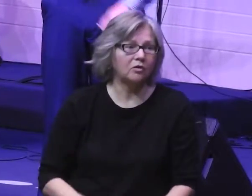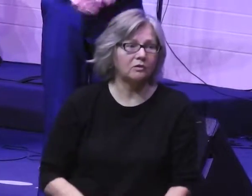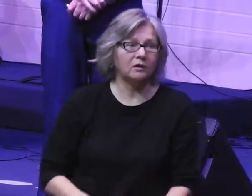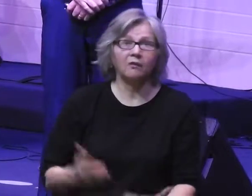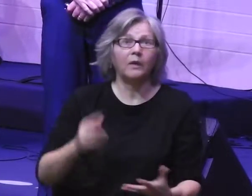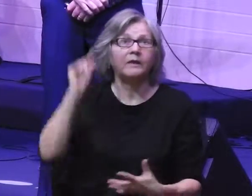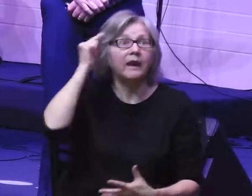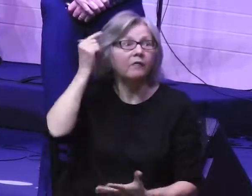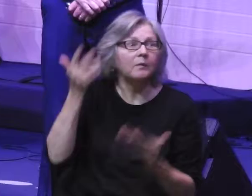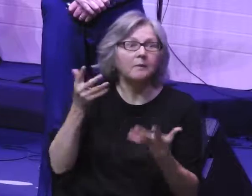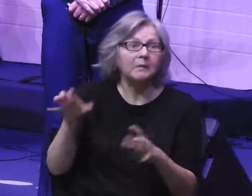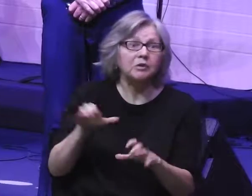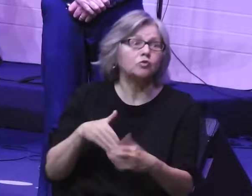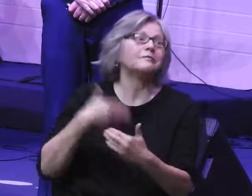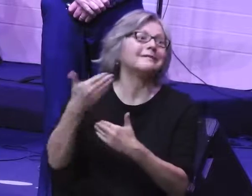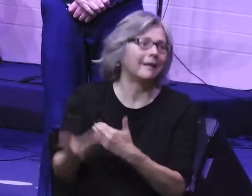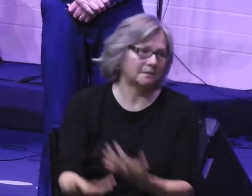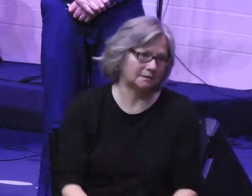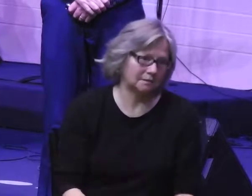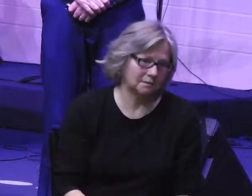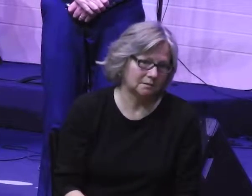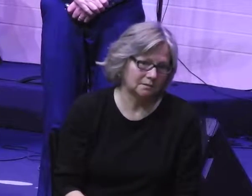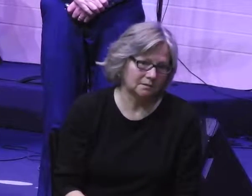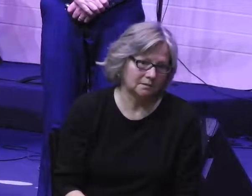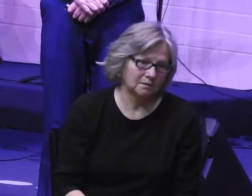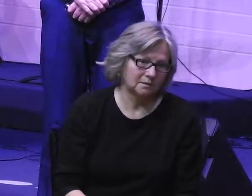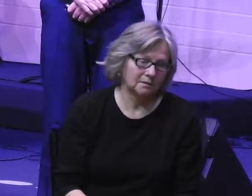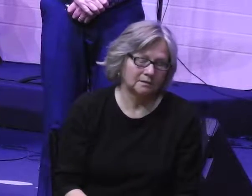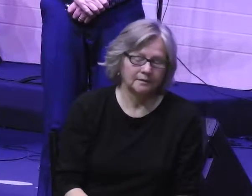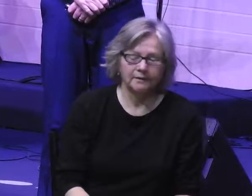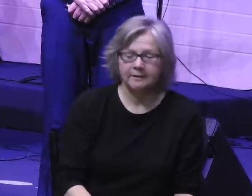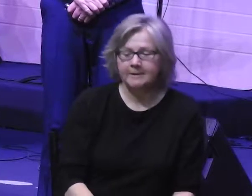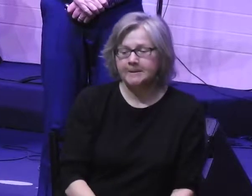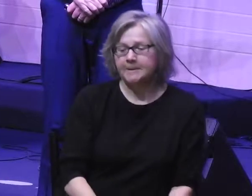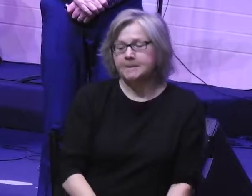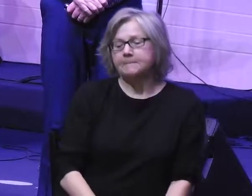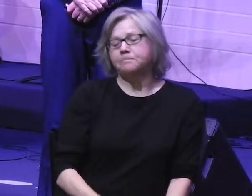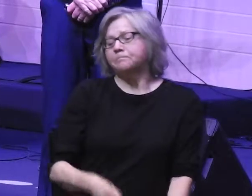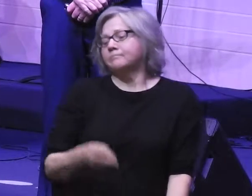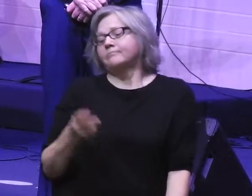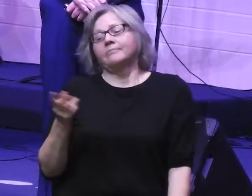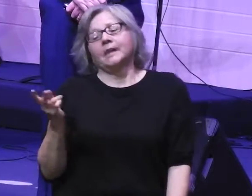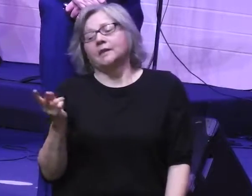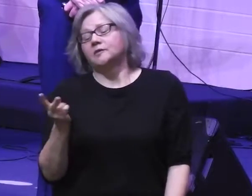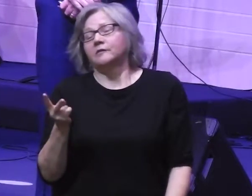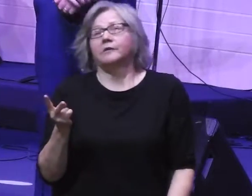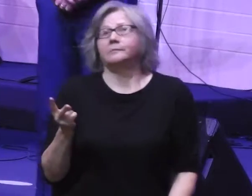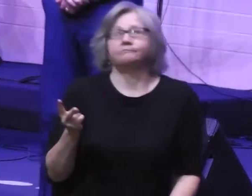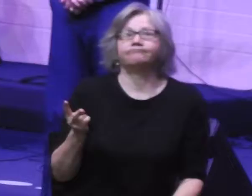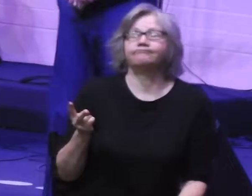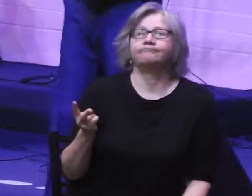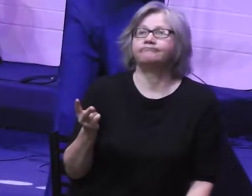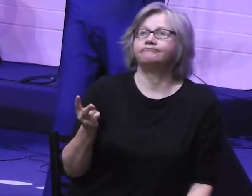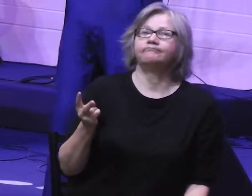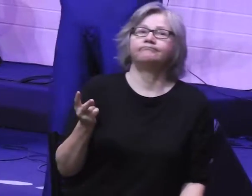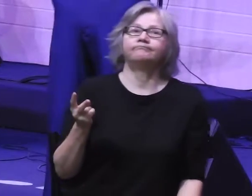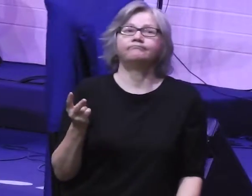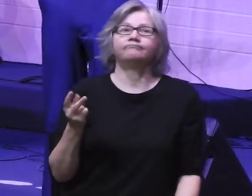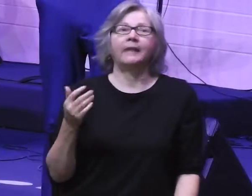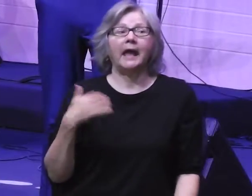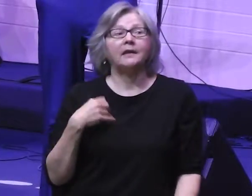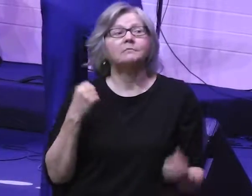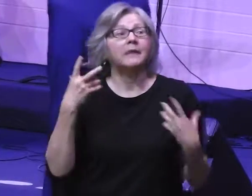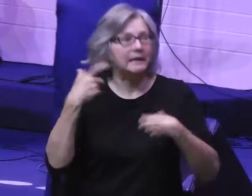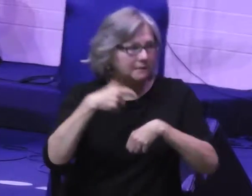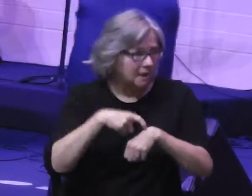scared of what the government might do next. And they would have had a number of times when they would have